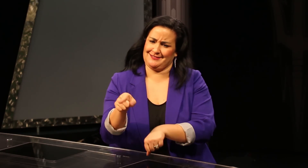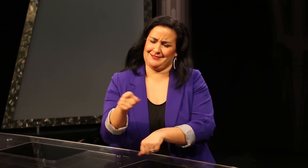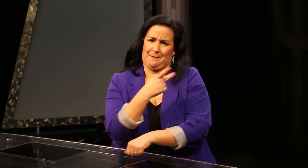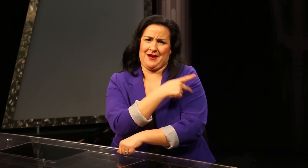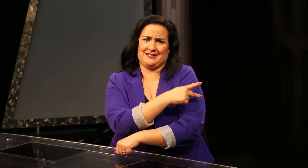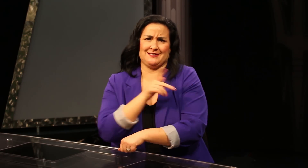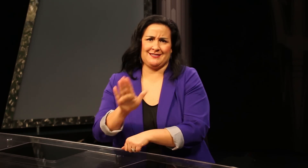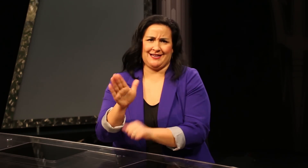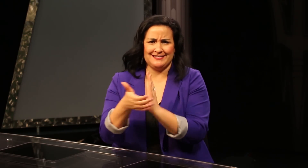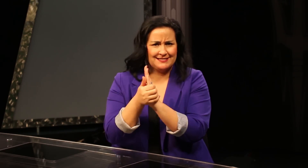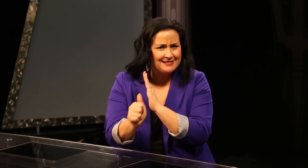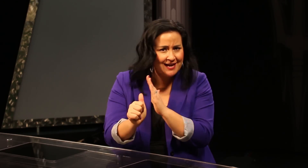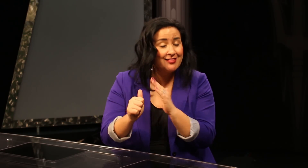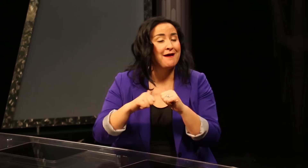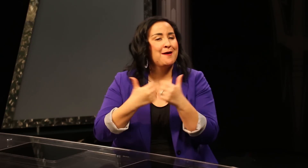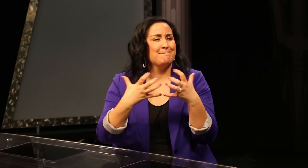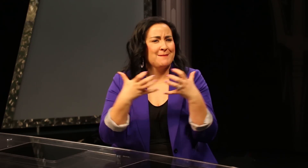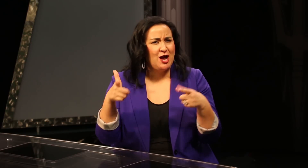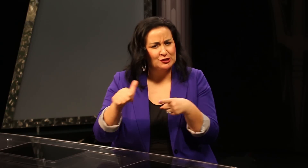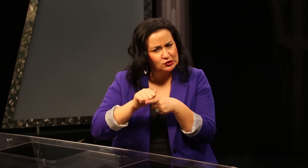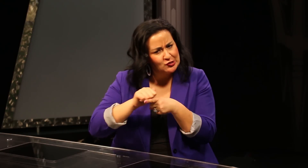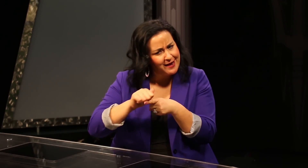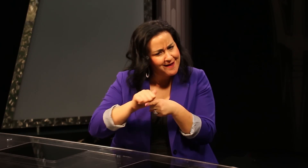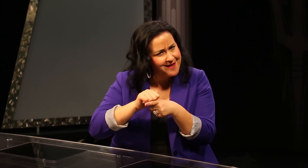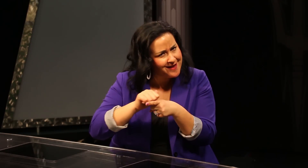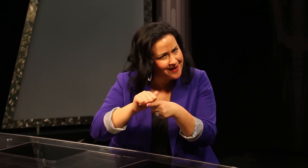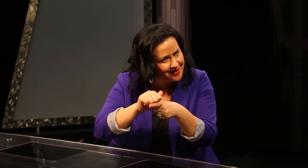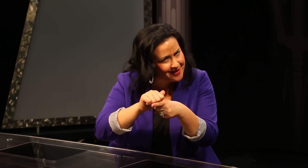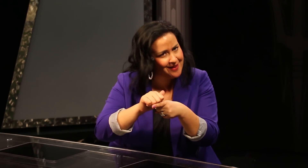based on the patient's skill and how much they practice using the device